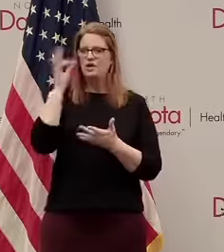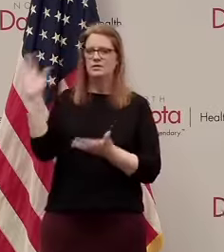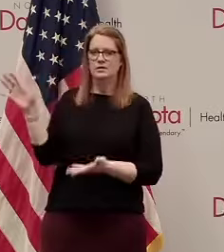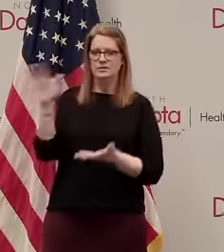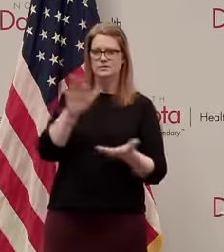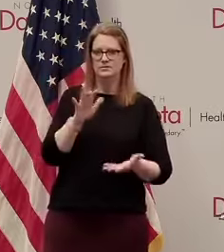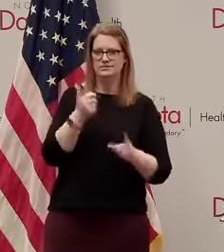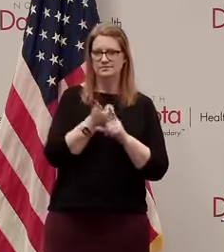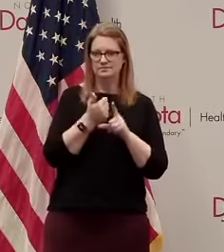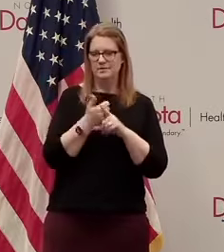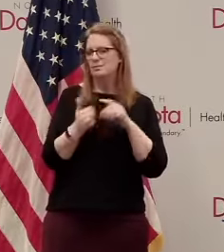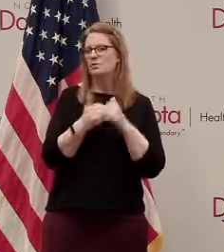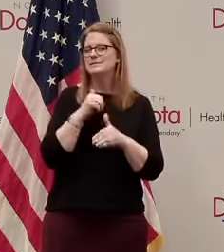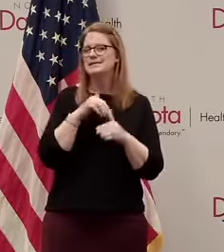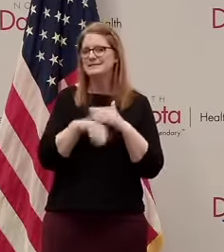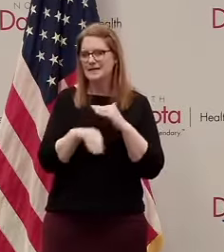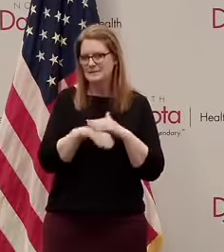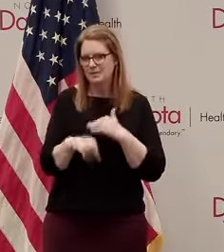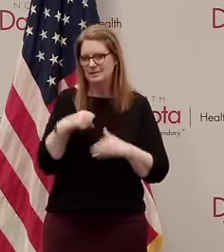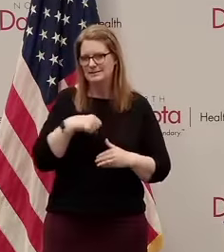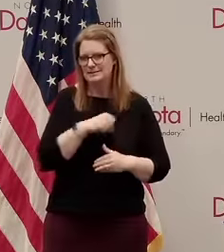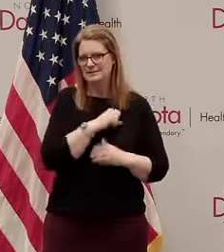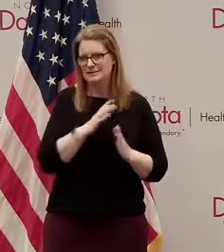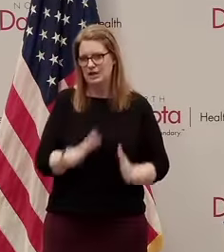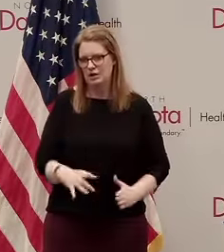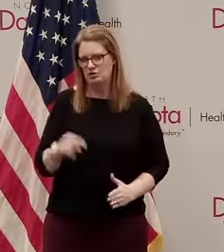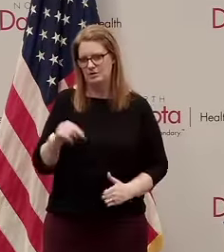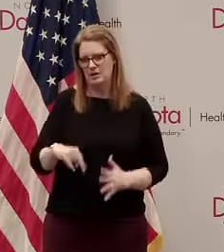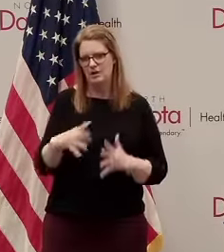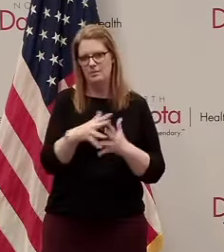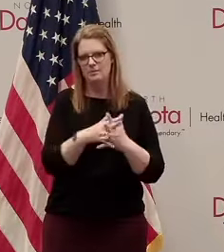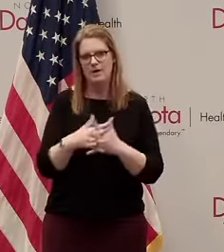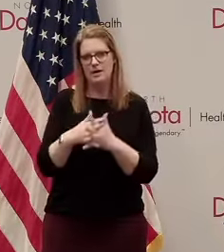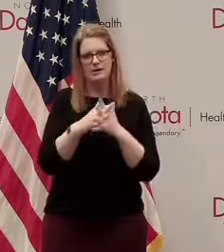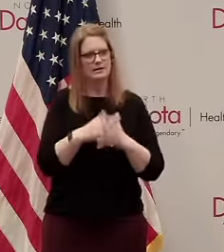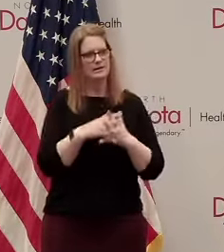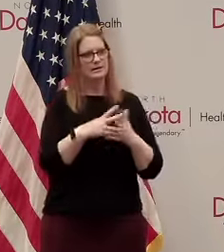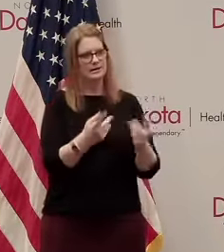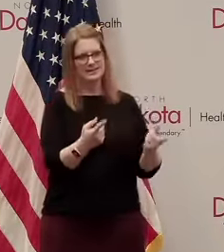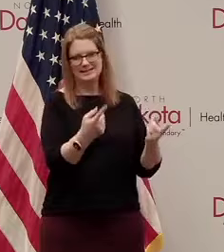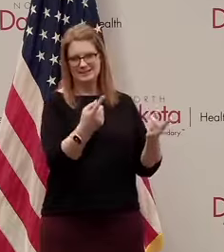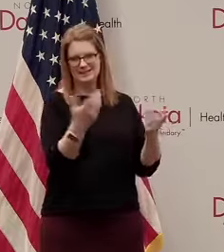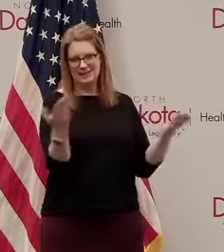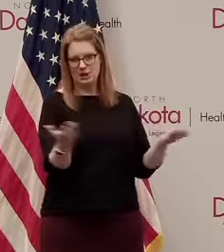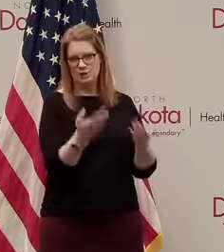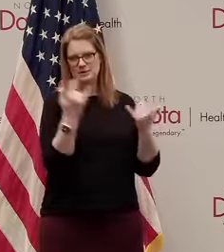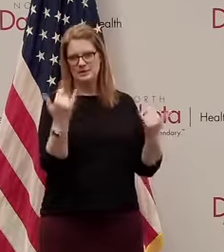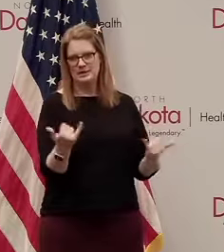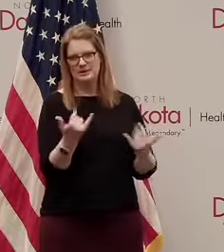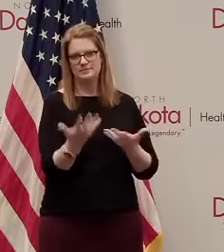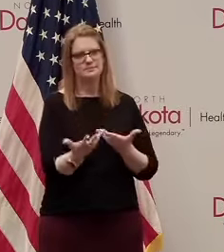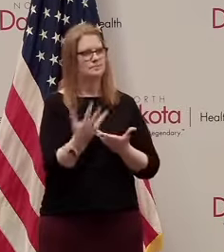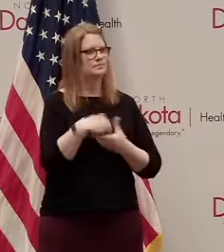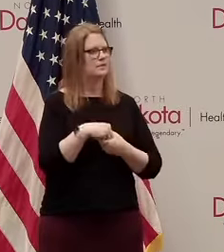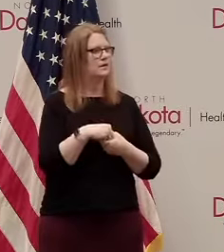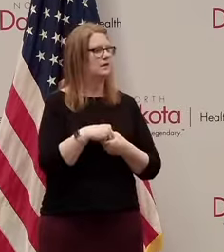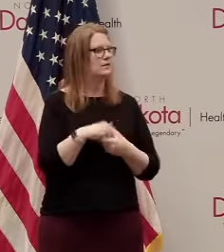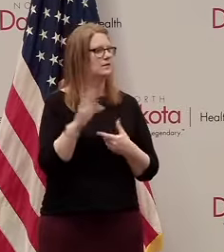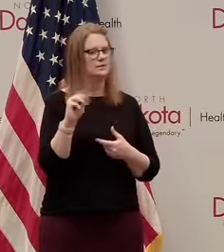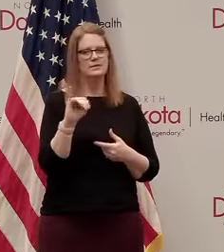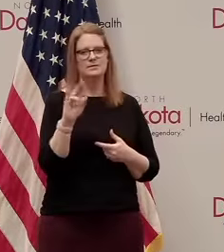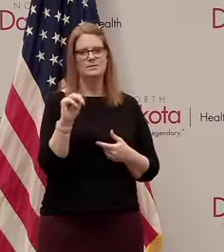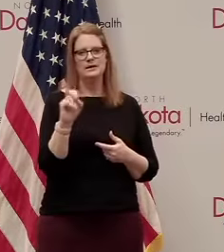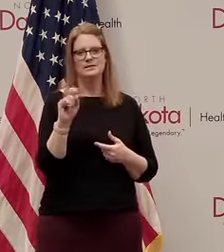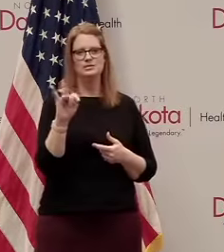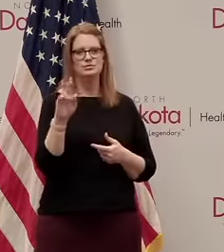of the most accessible senators in America and he's here to join us today to talk about the Main Street.